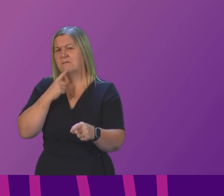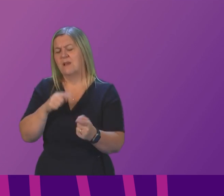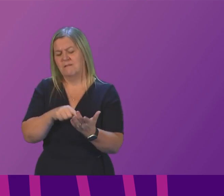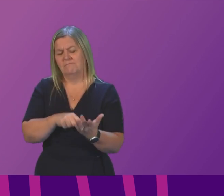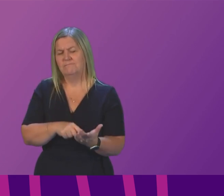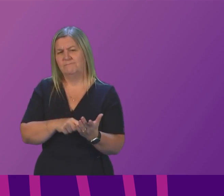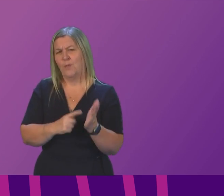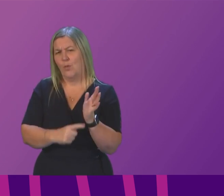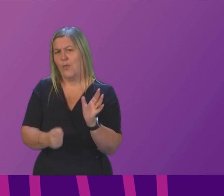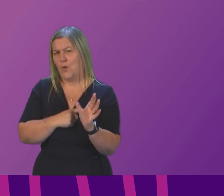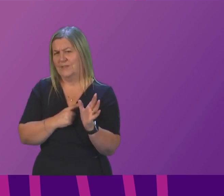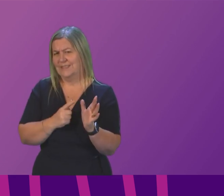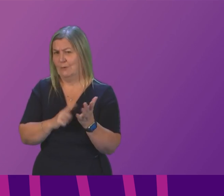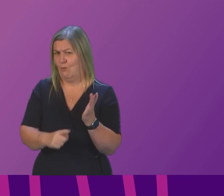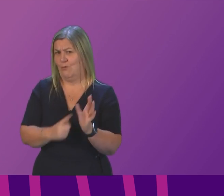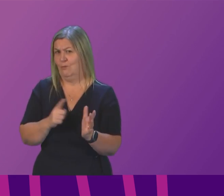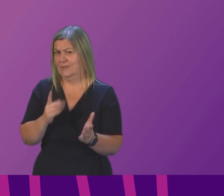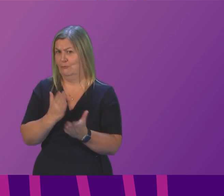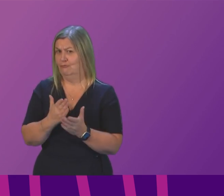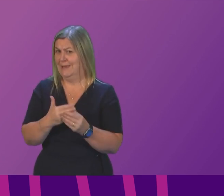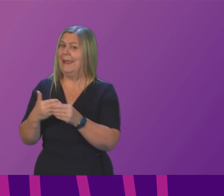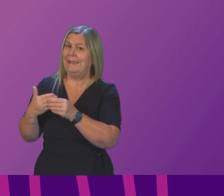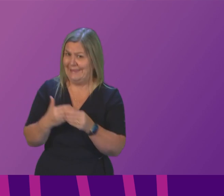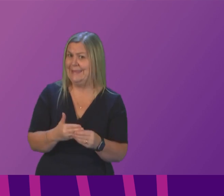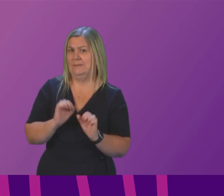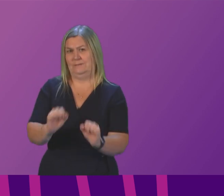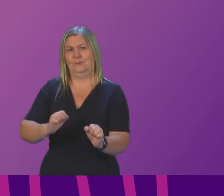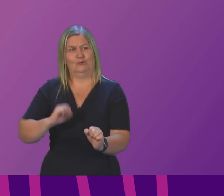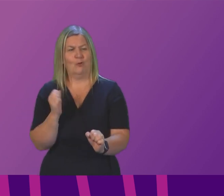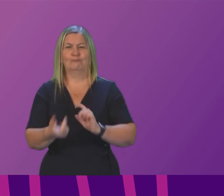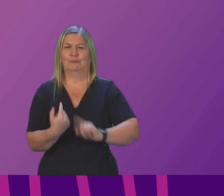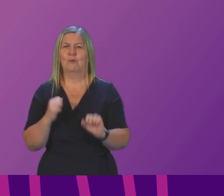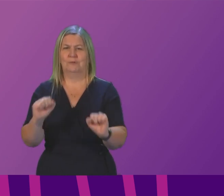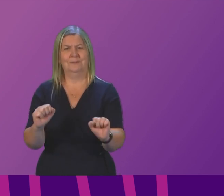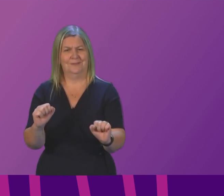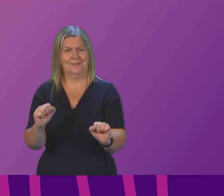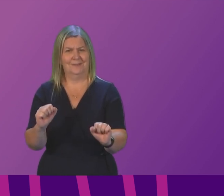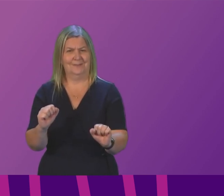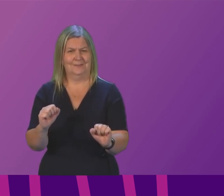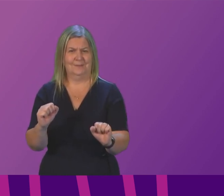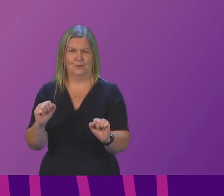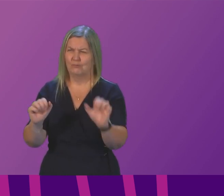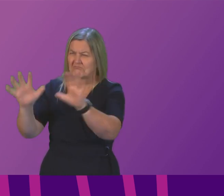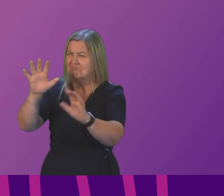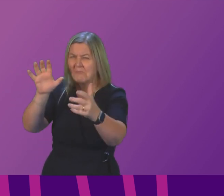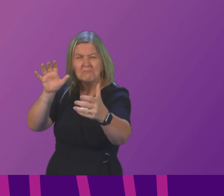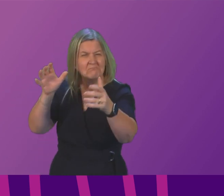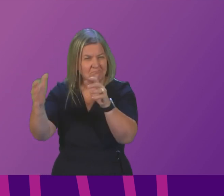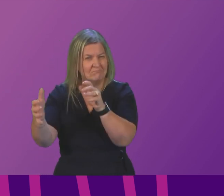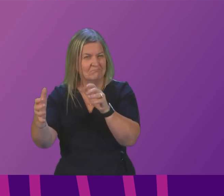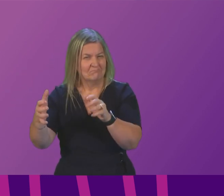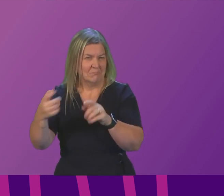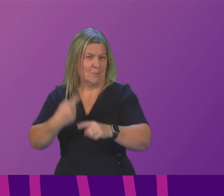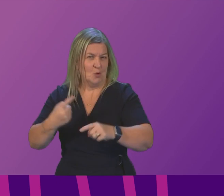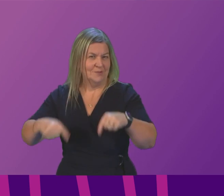authorities were on the front line of Scotland's response to the climate emergency but an extensive piece of published research by my own